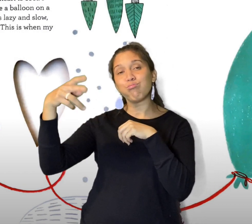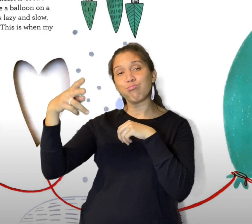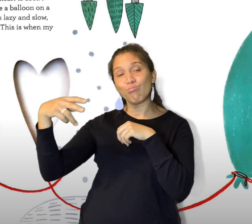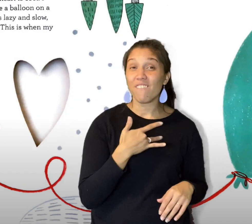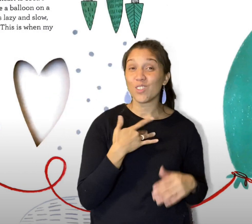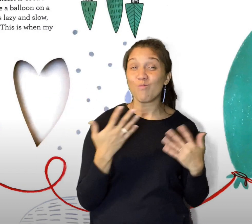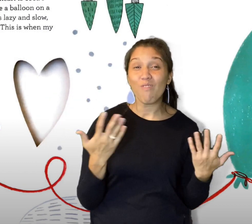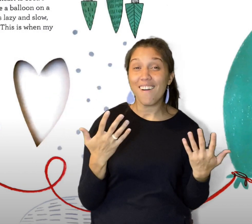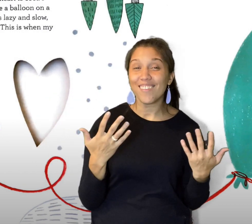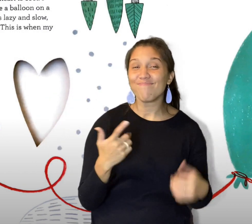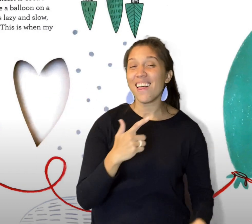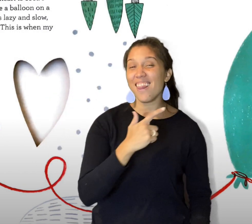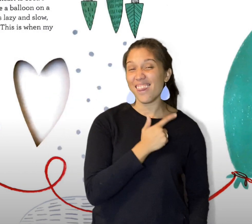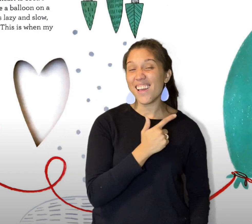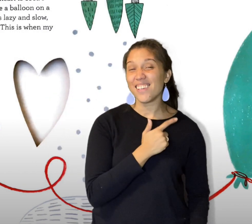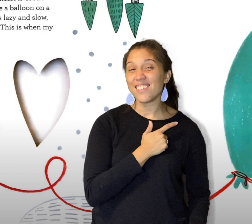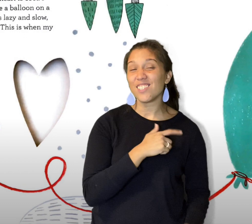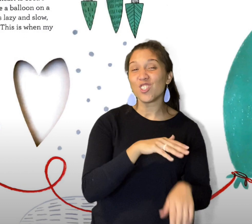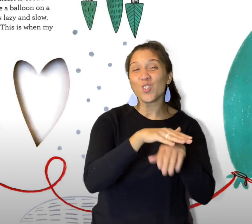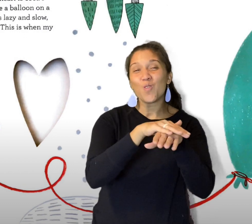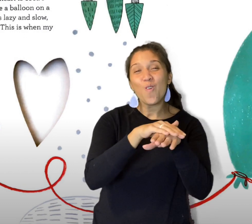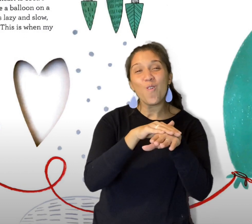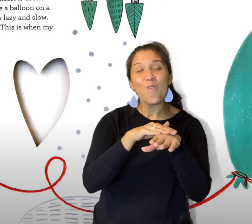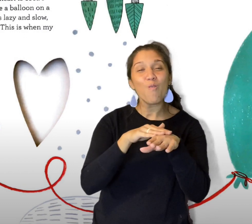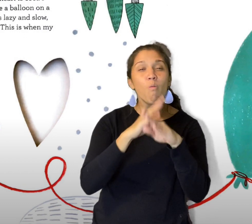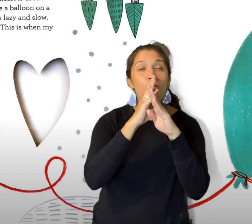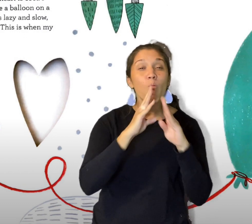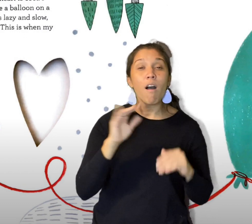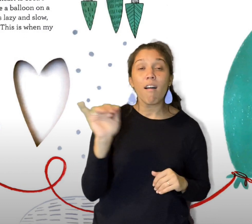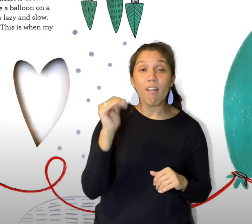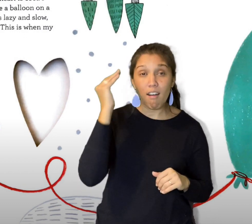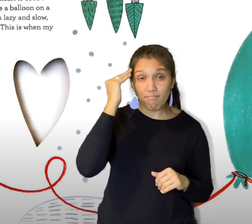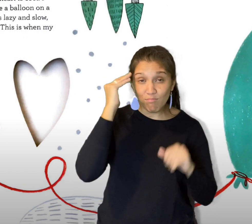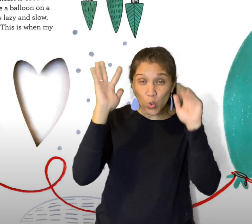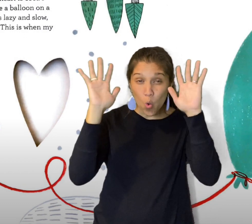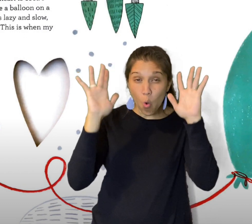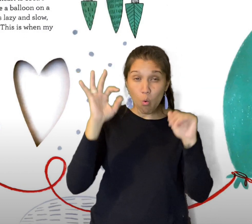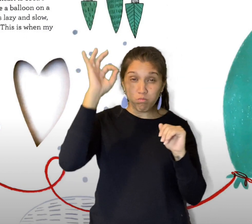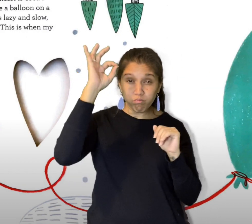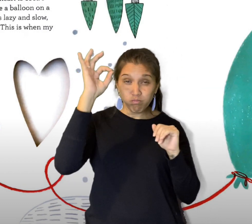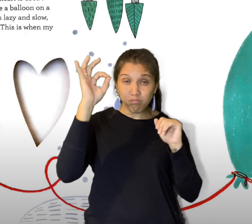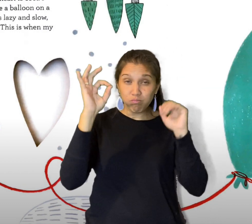feels lazy and slow, as quiet as snowfall.